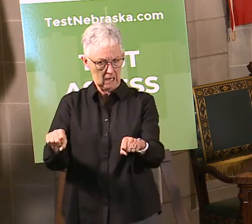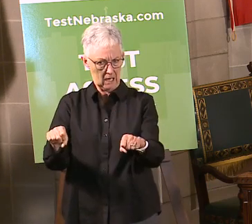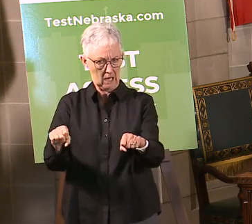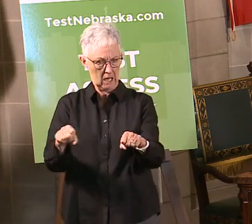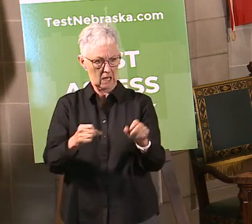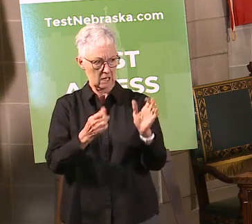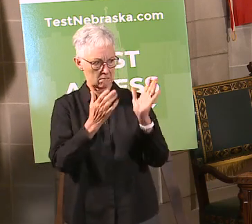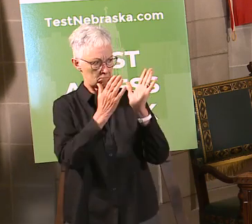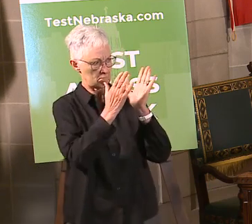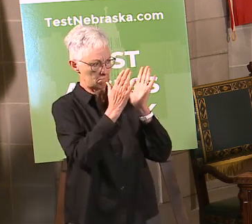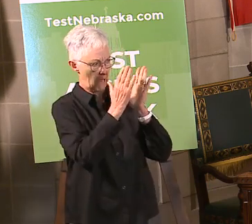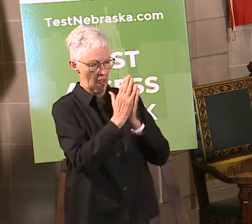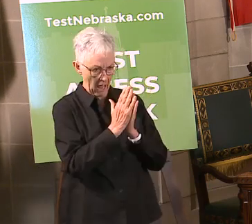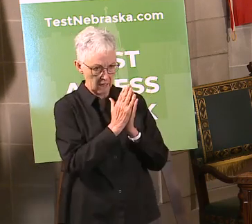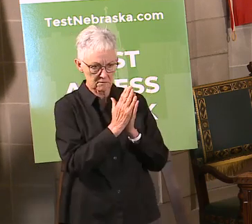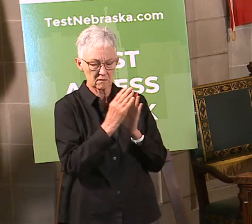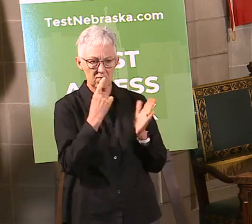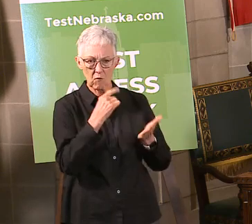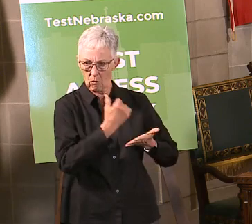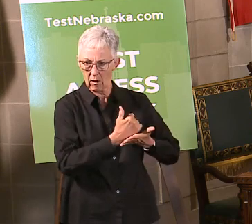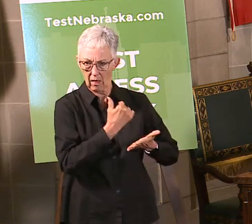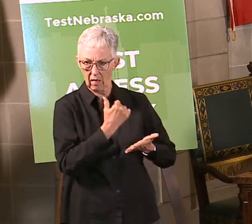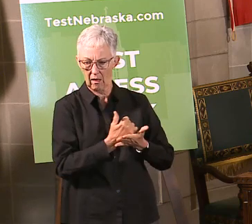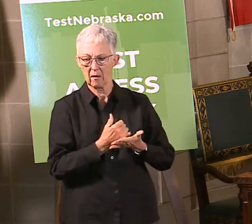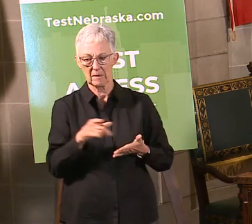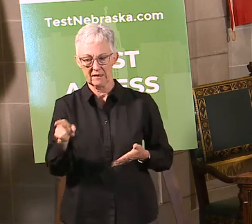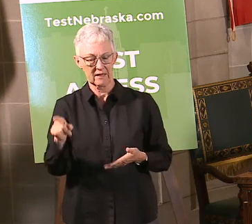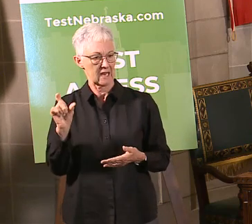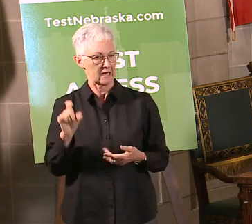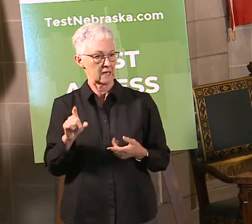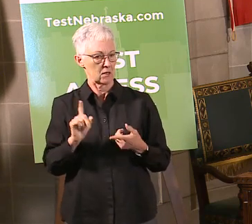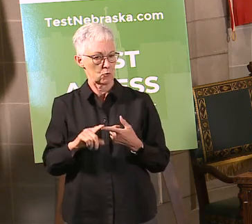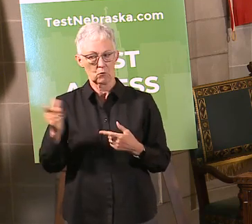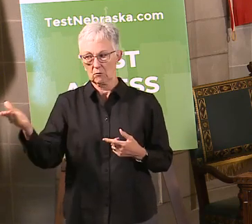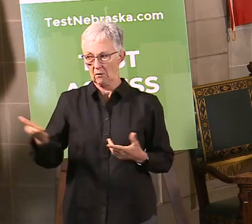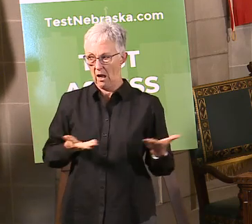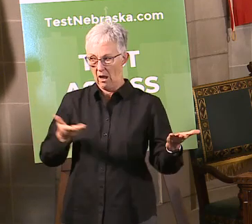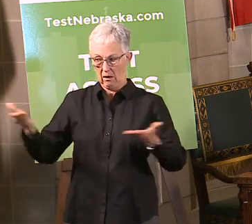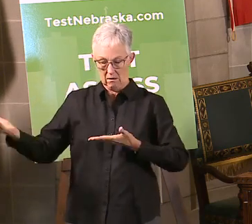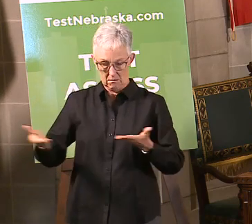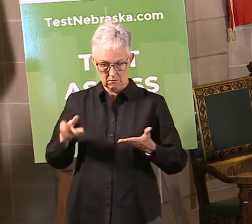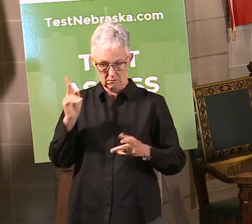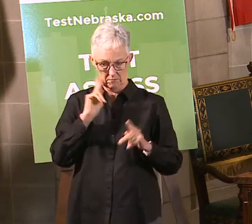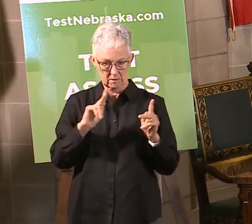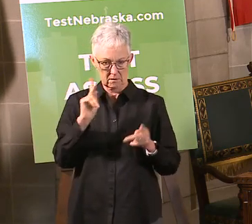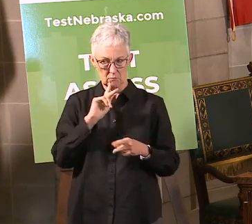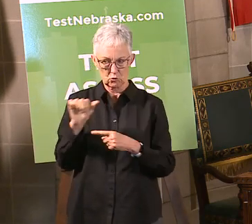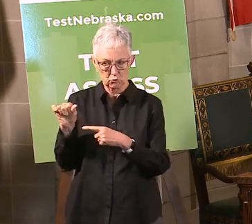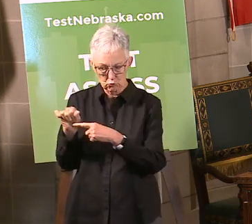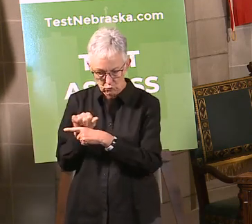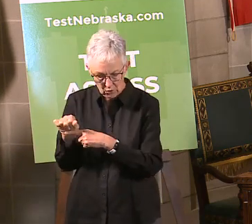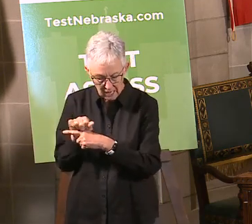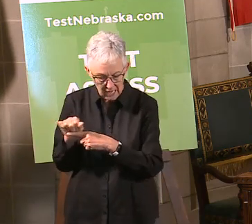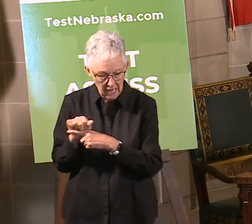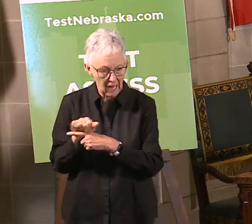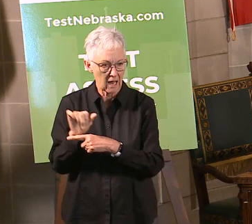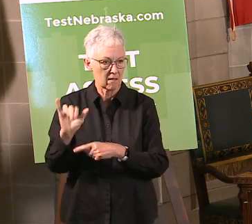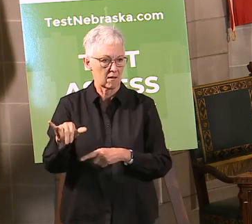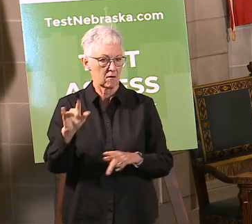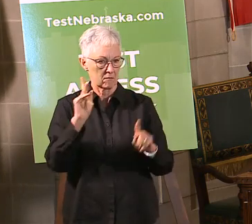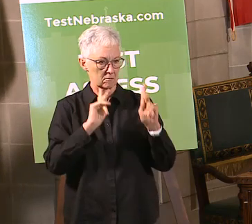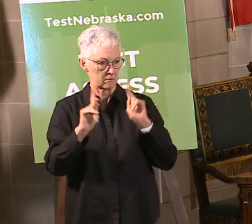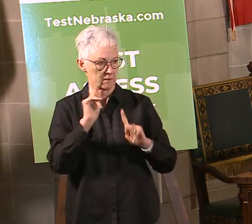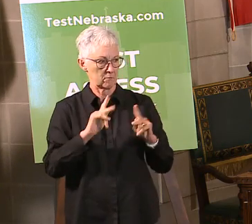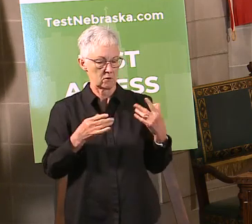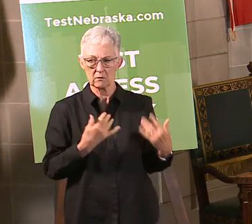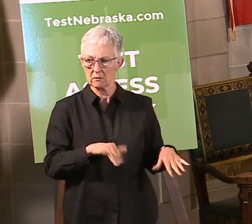bringing people in, getting people hired, getting them onboarded, especially if you are in the moment dealing with a number of the other things that health departments